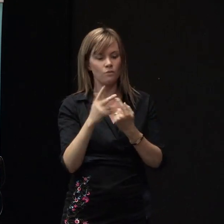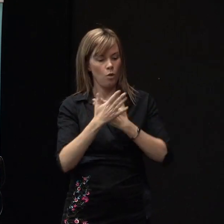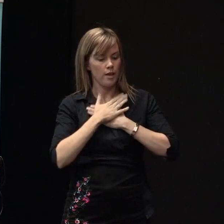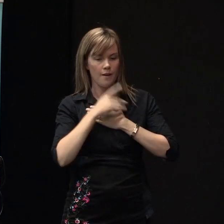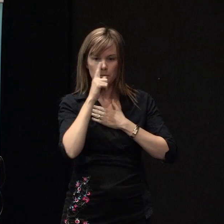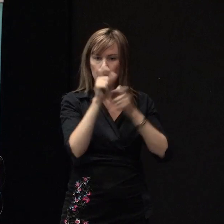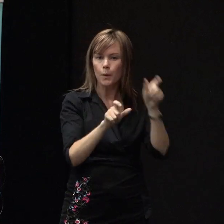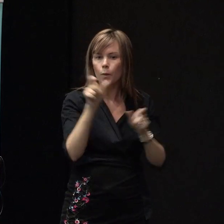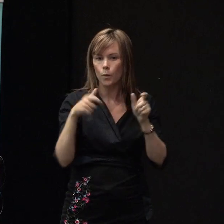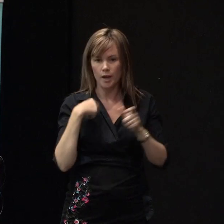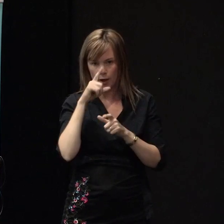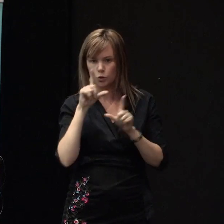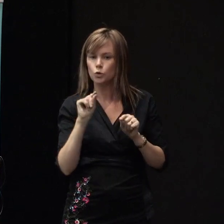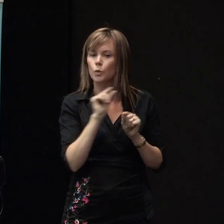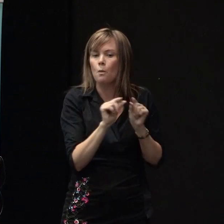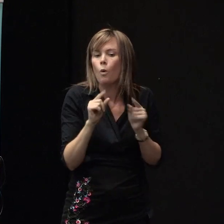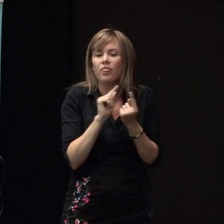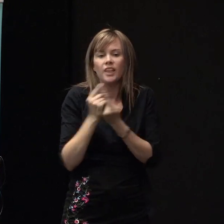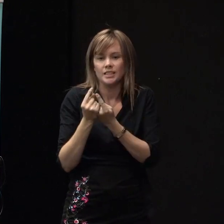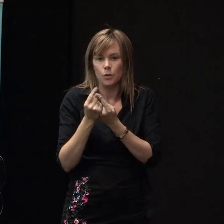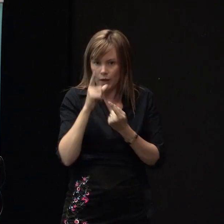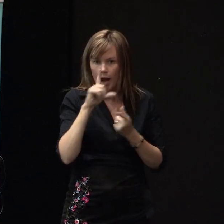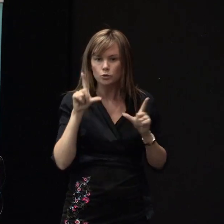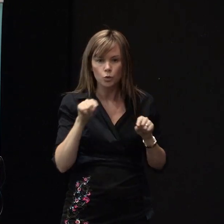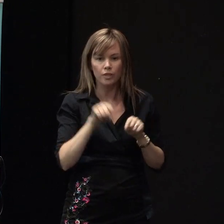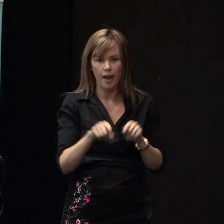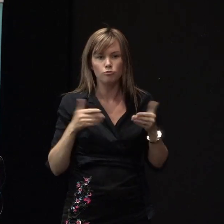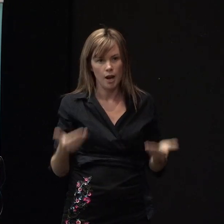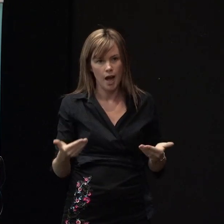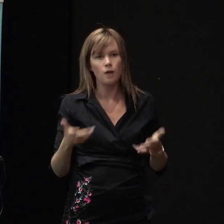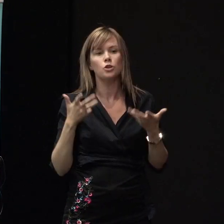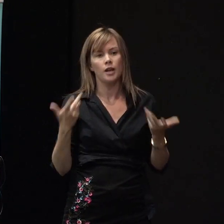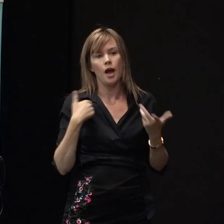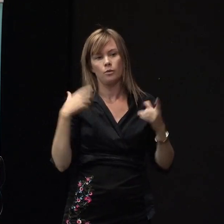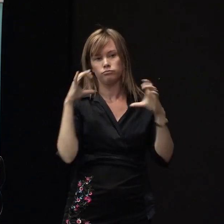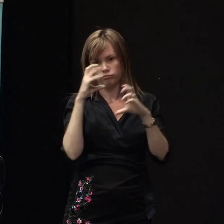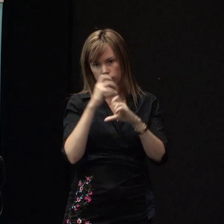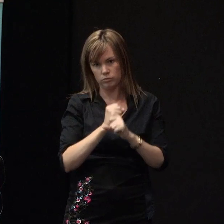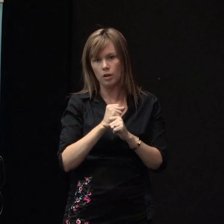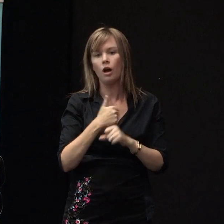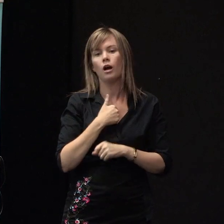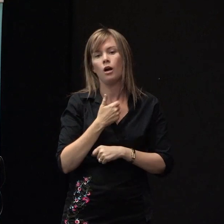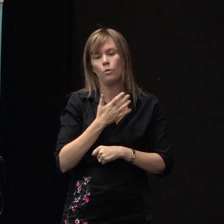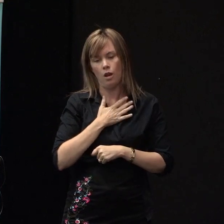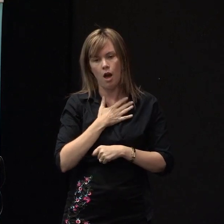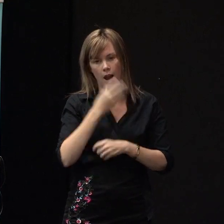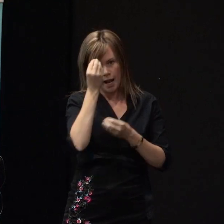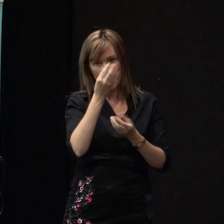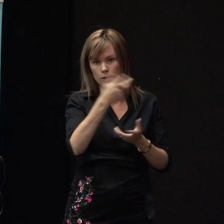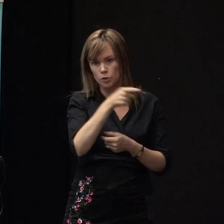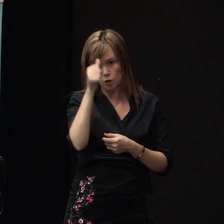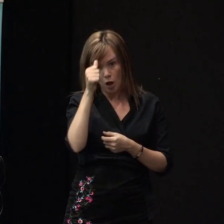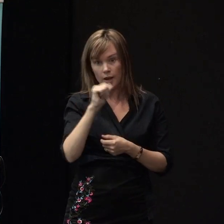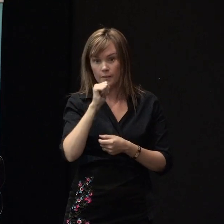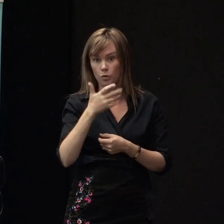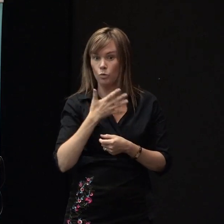for ourselves are things that we can do right now so as we close up this session I want to let you know that if you want to